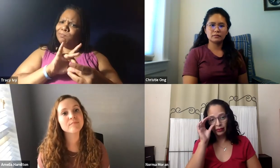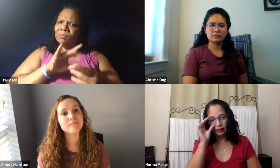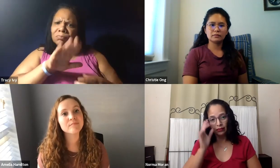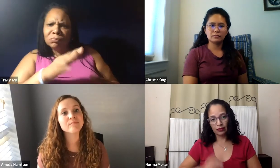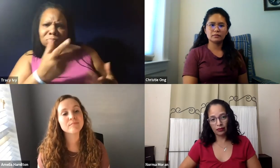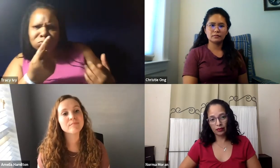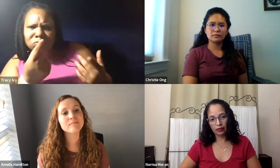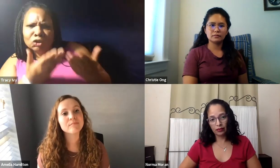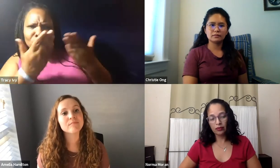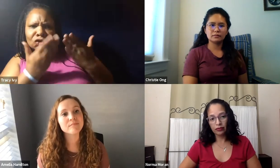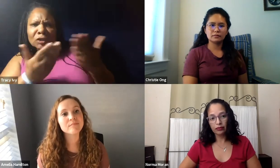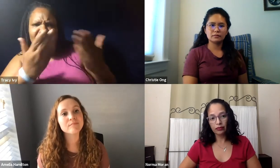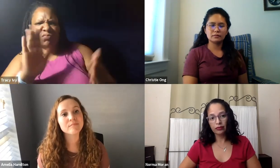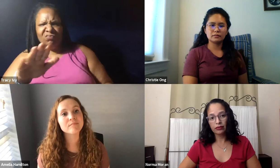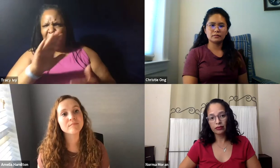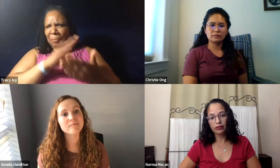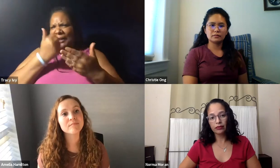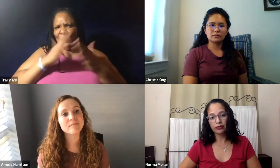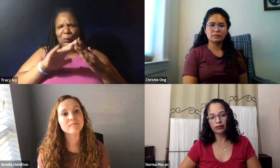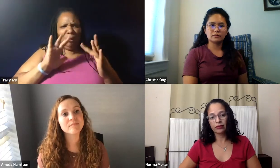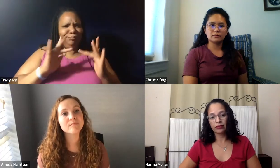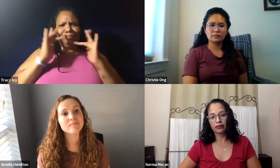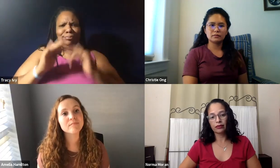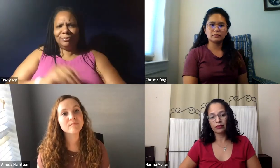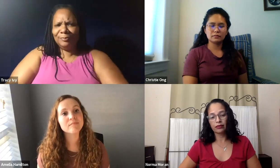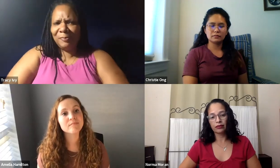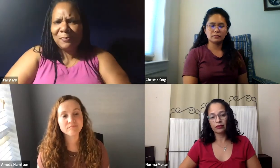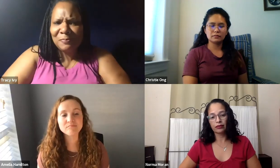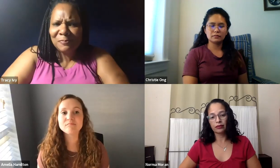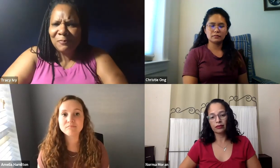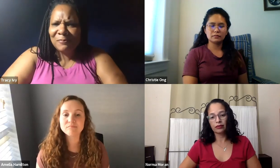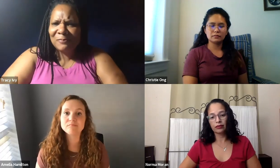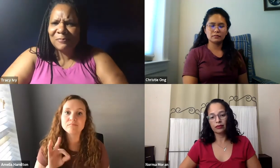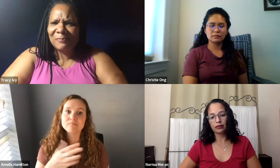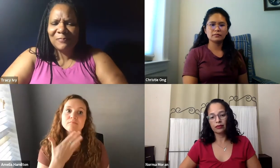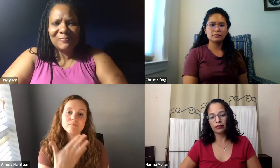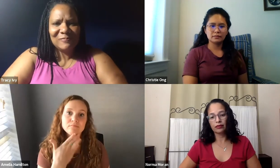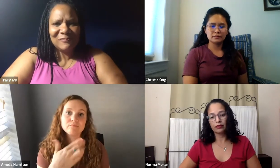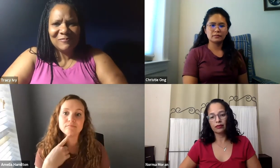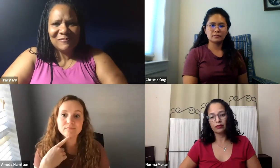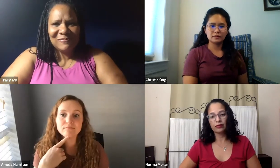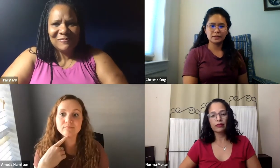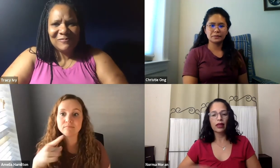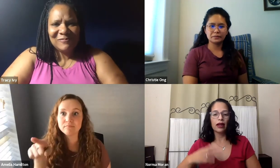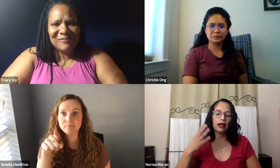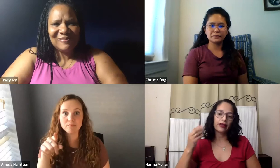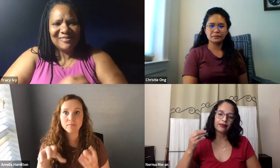You know, you don't have to be involved just for your years at NTID, but stay involved and continue with that networking.